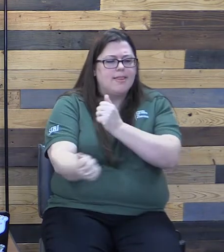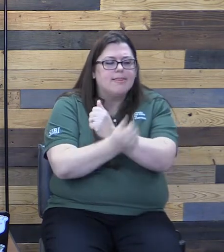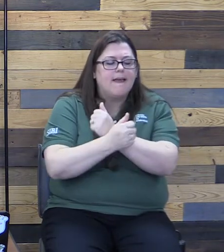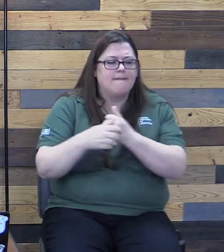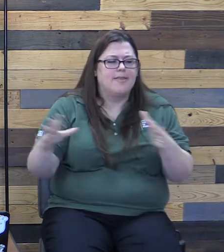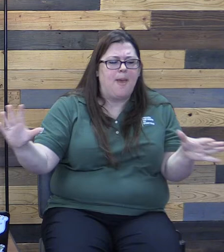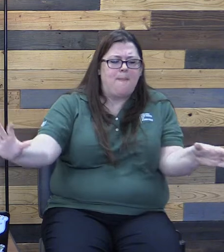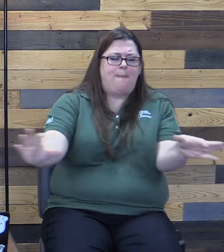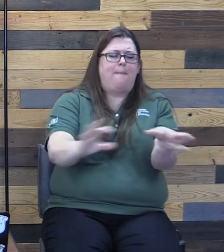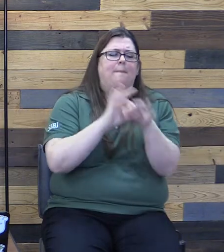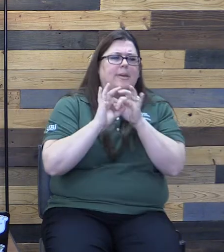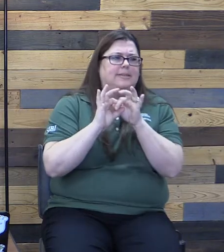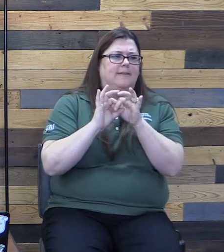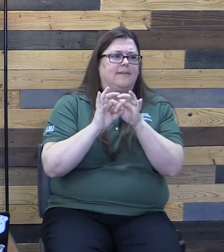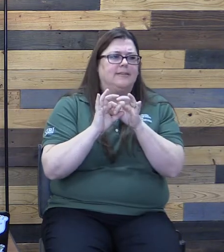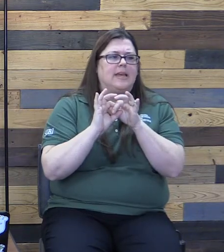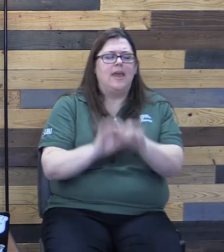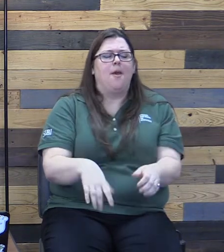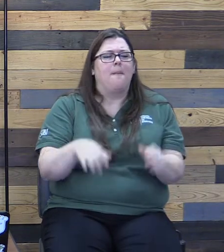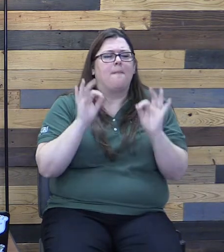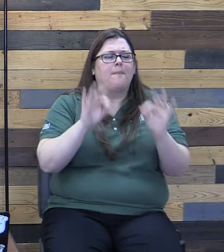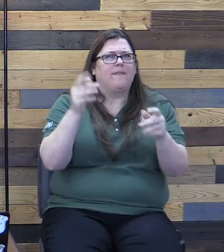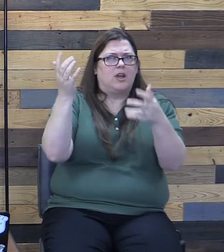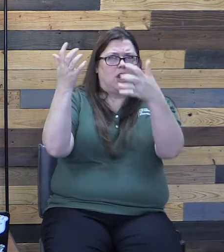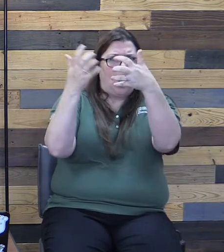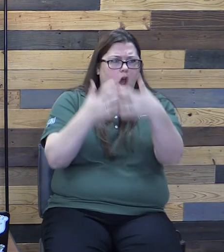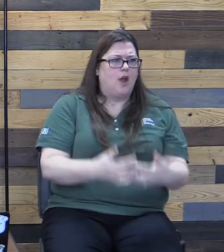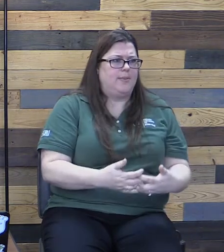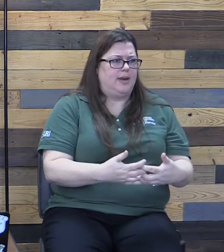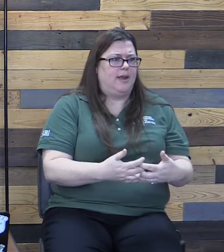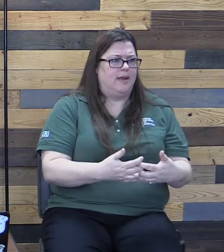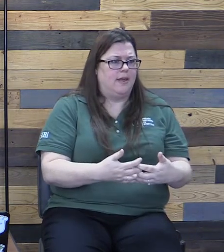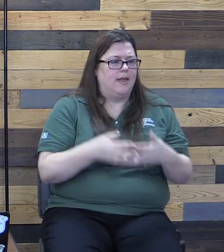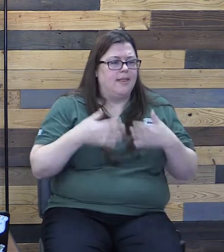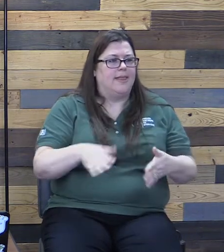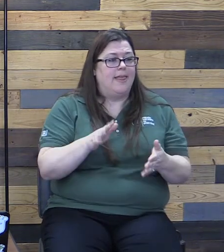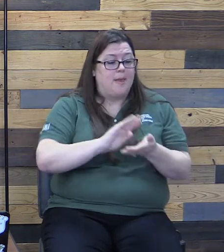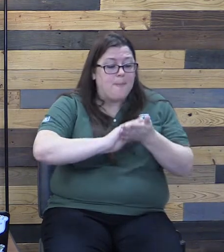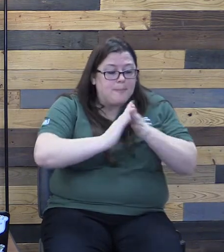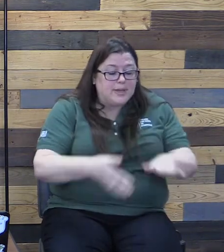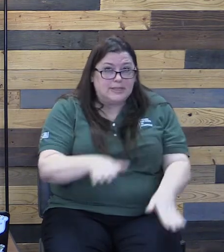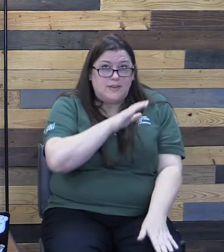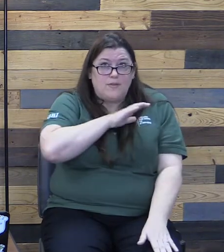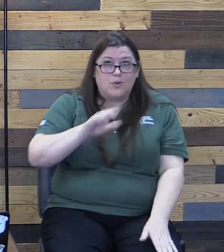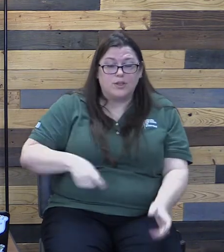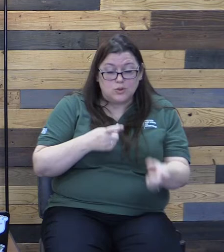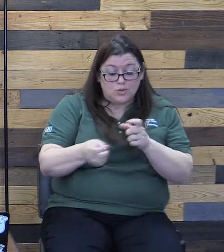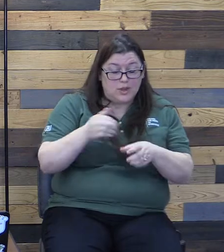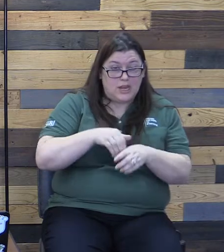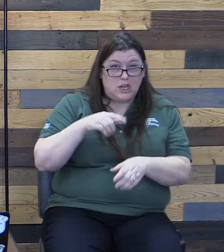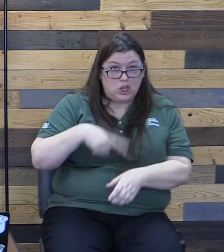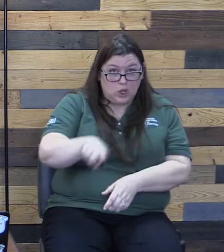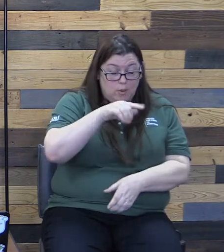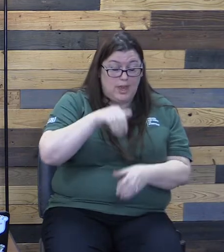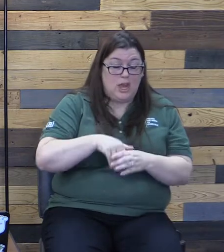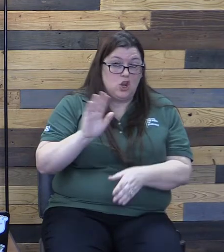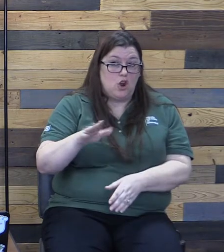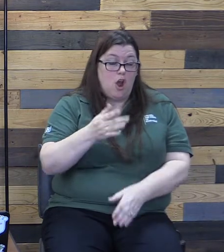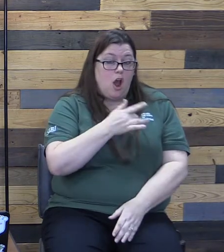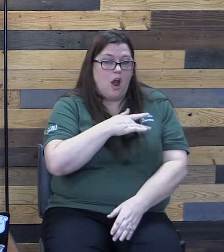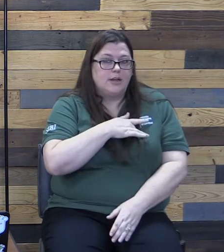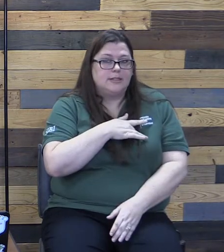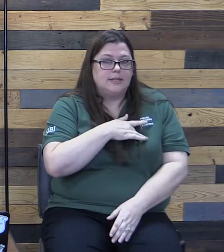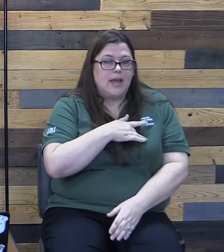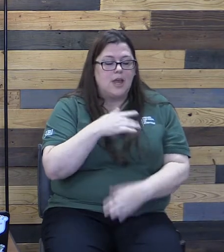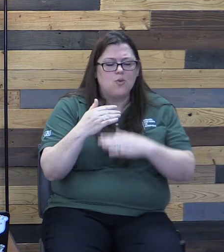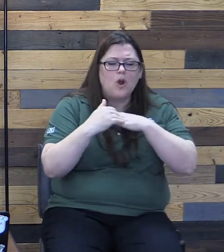And let the peace that comes from Christ rule in your hearts, for as members of one body, you are called to live in peace.